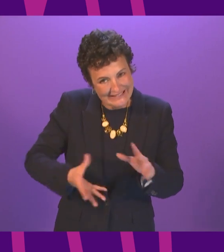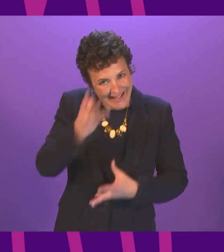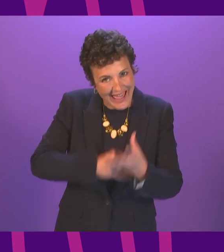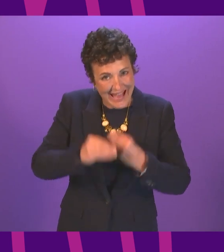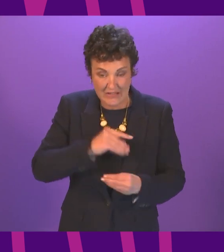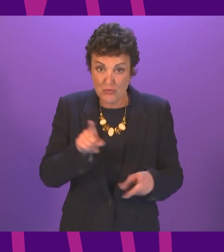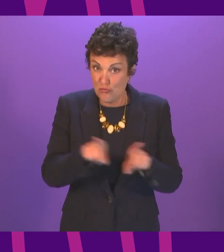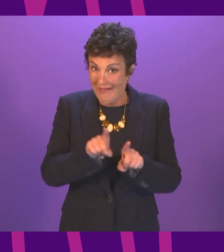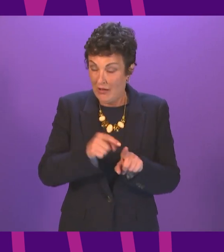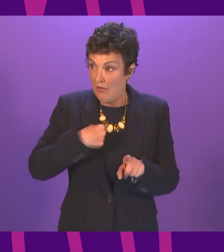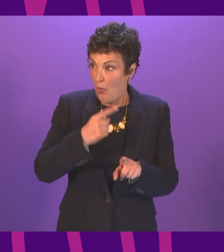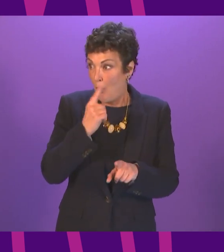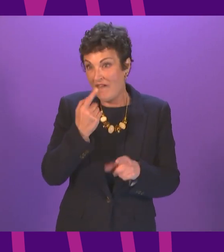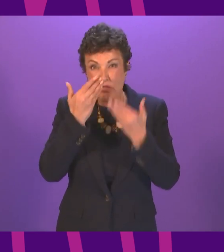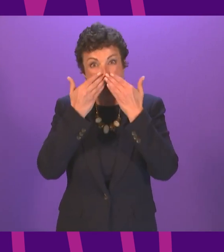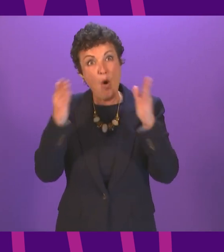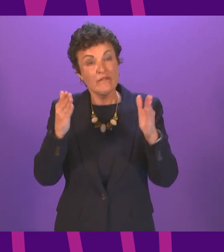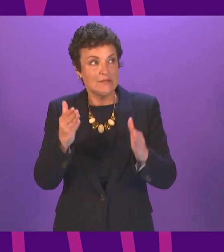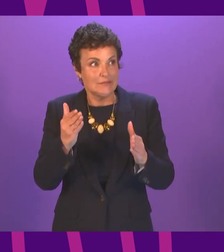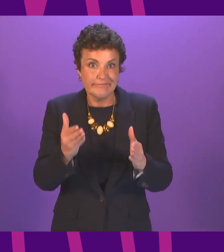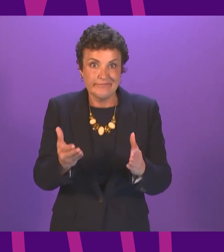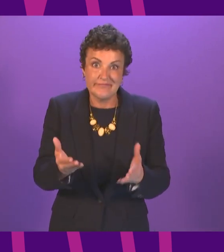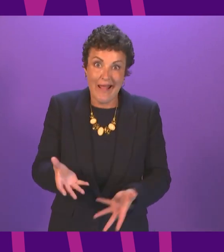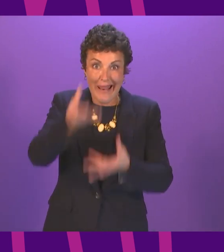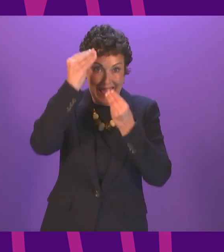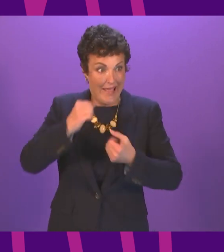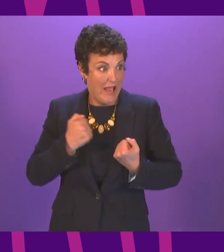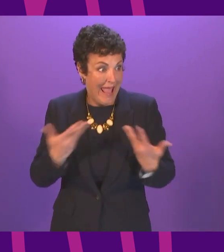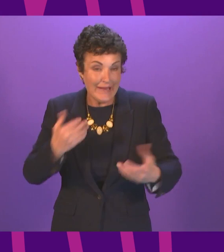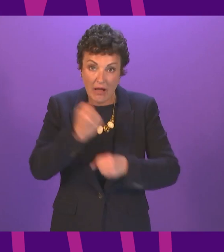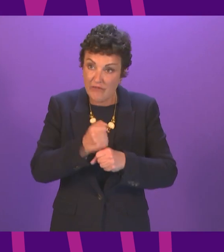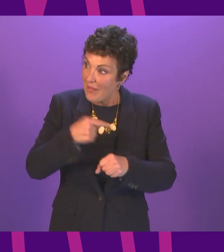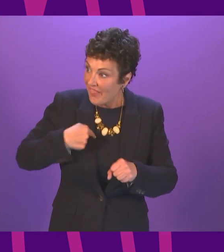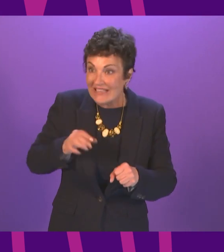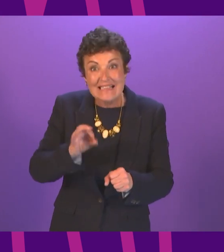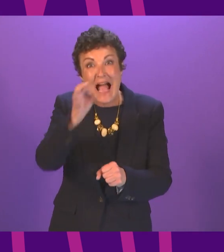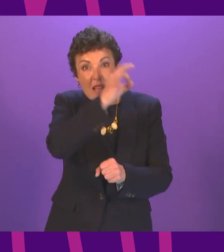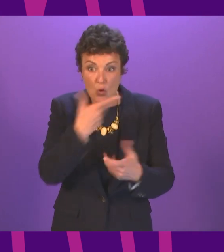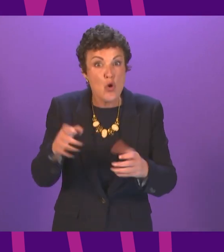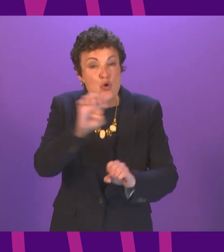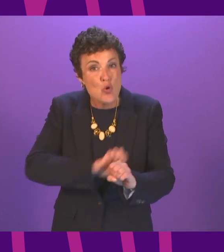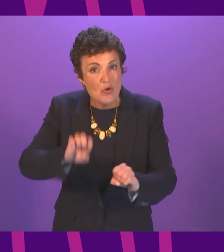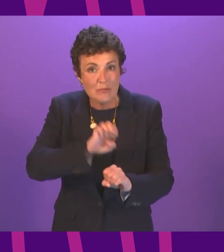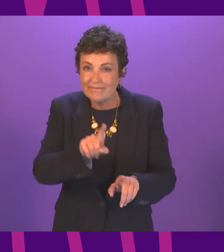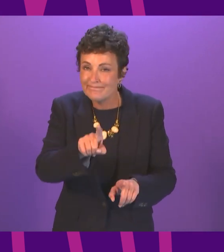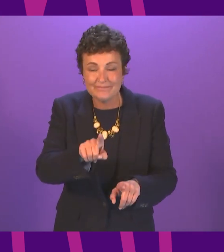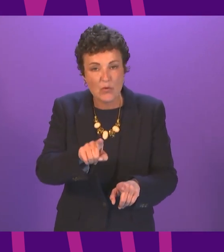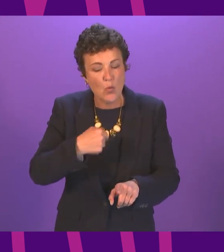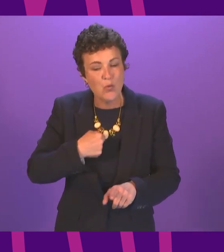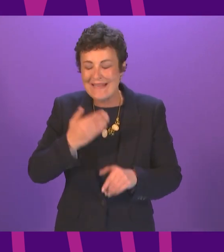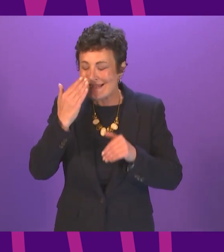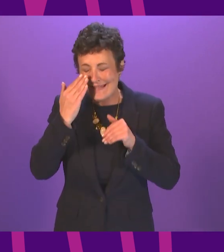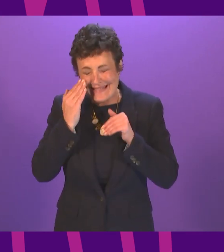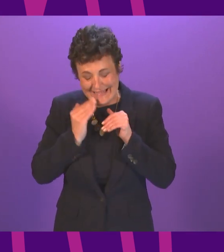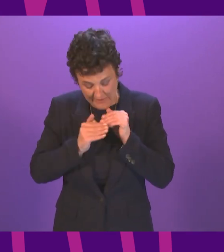think the most obvious lesson that all governments around these islands and in Europe have to learn is that we didn't treat this